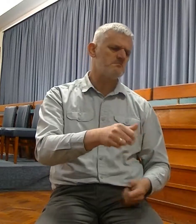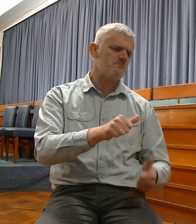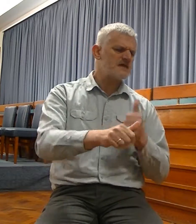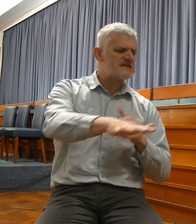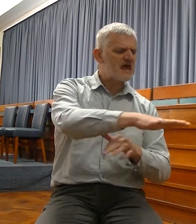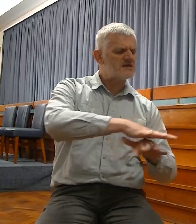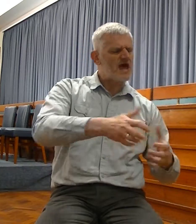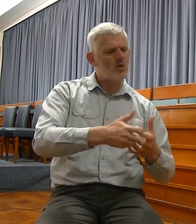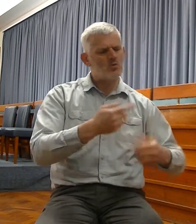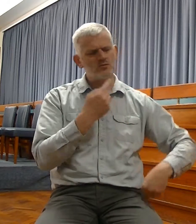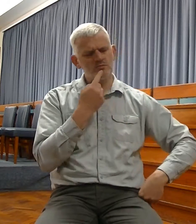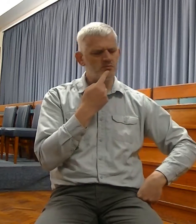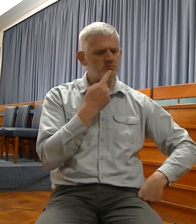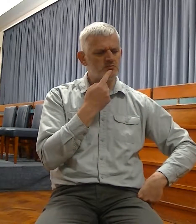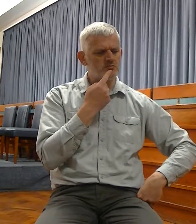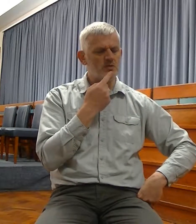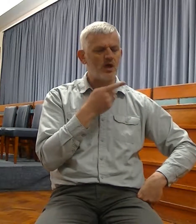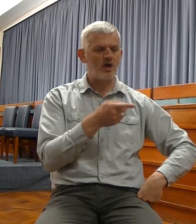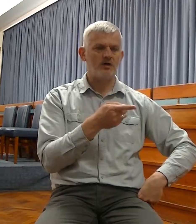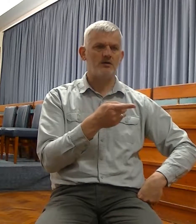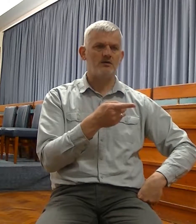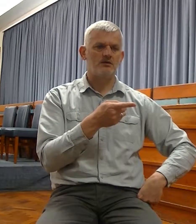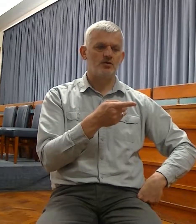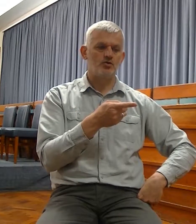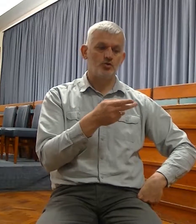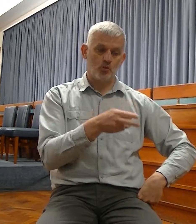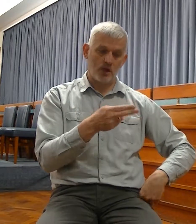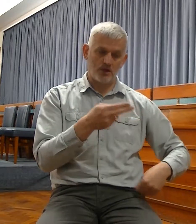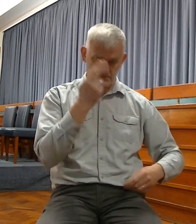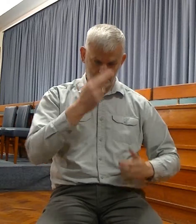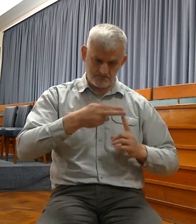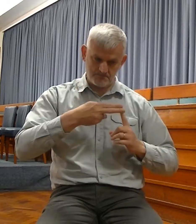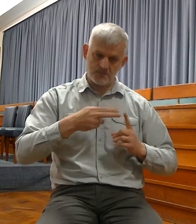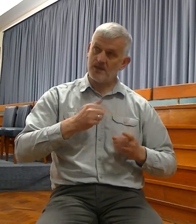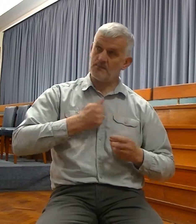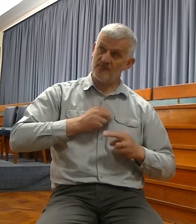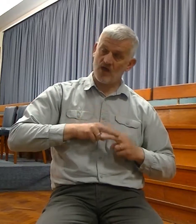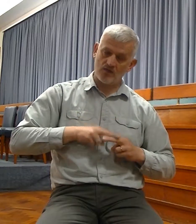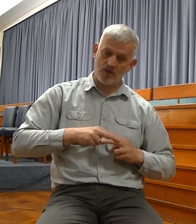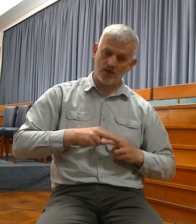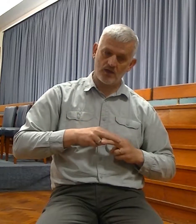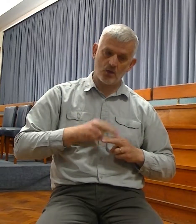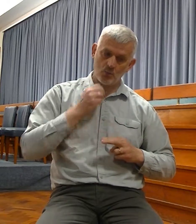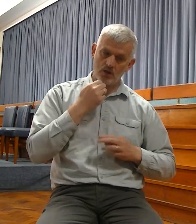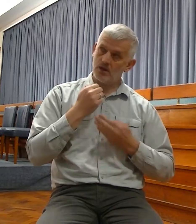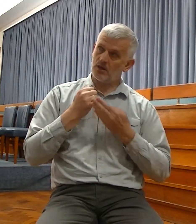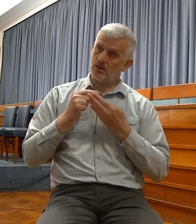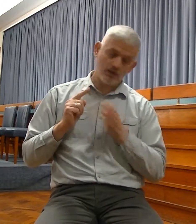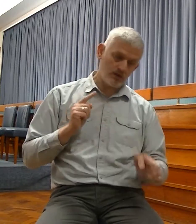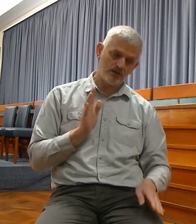said, thou shalt call me my father and shalt not turn away from me. It's coming at a time